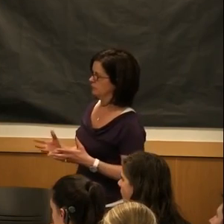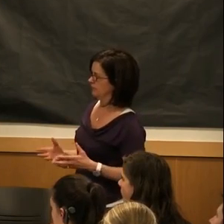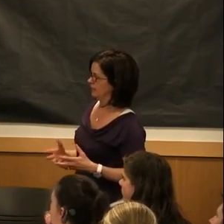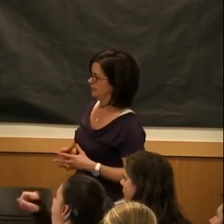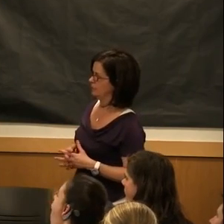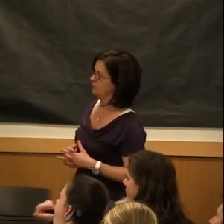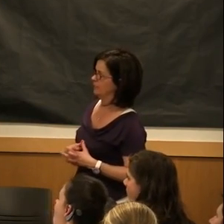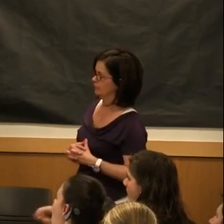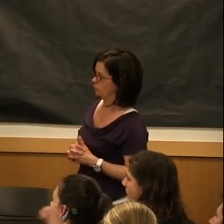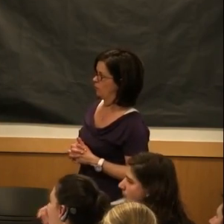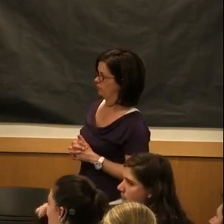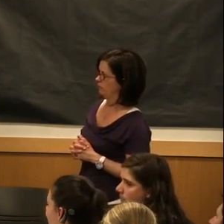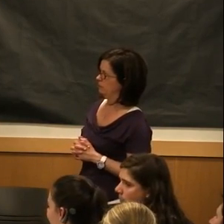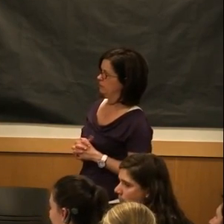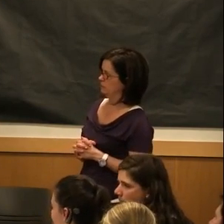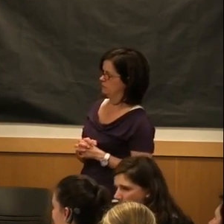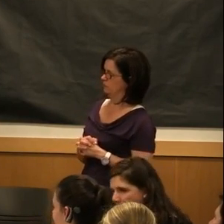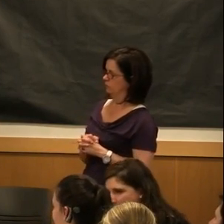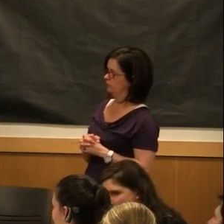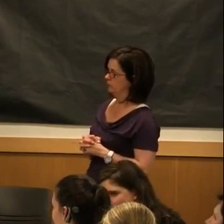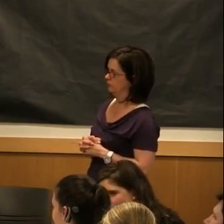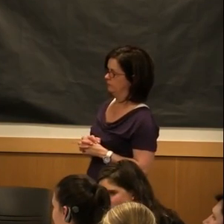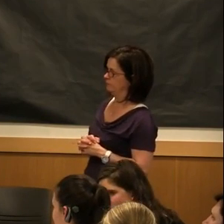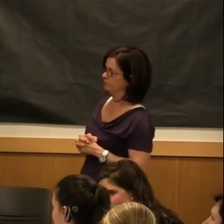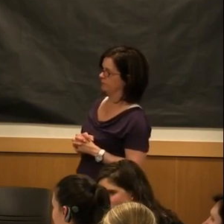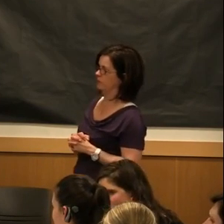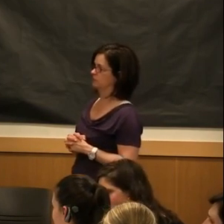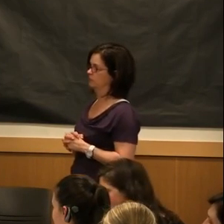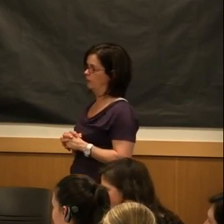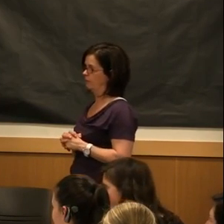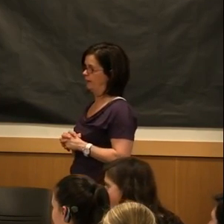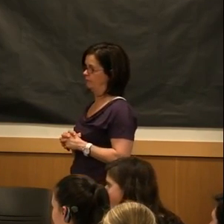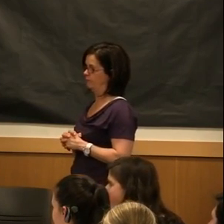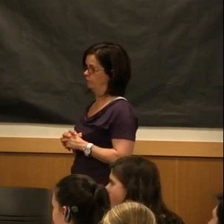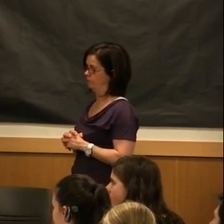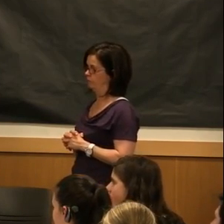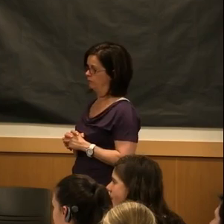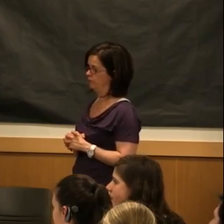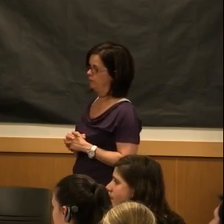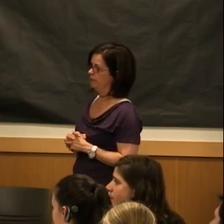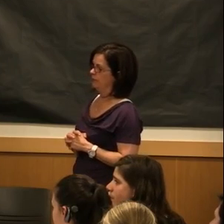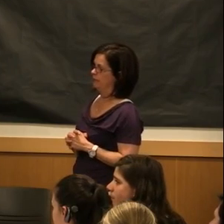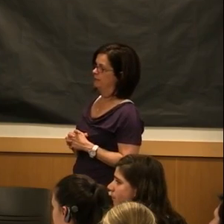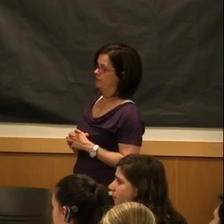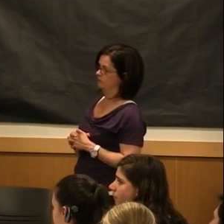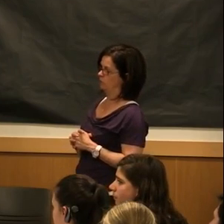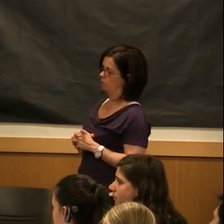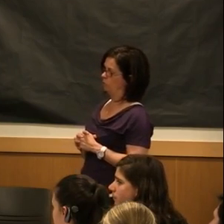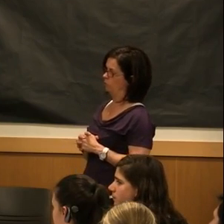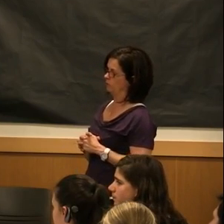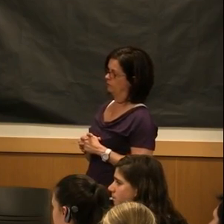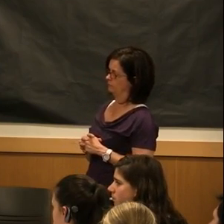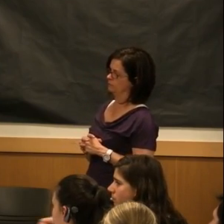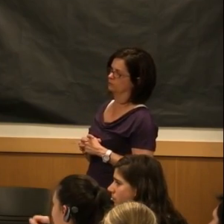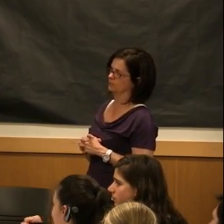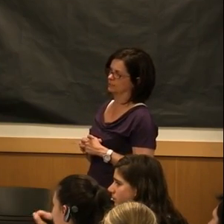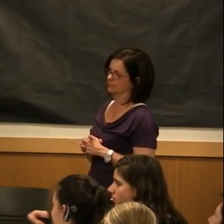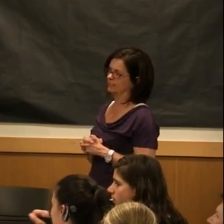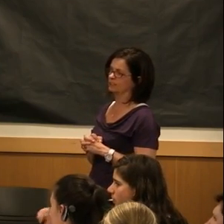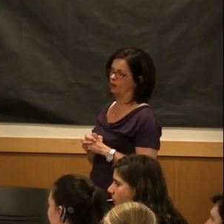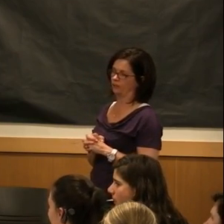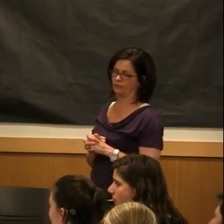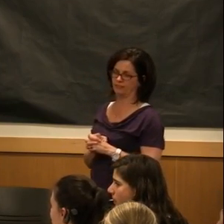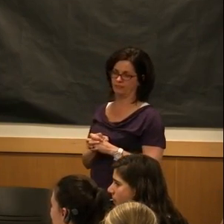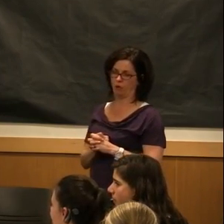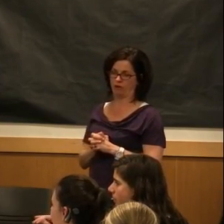hands. Your feet are tied. And you stay in the water. So, you're tossing the ball back and forth. And then there's a hole. So, it's